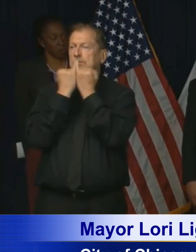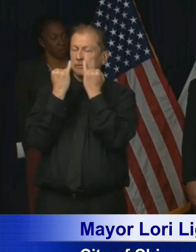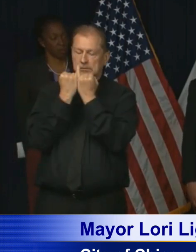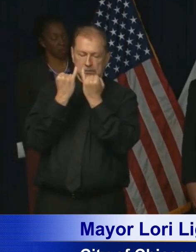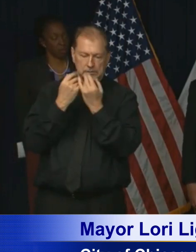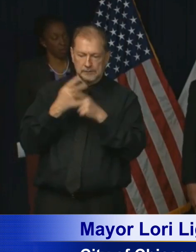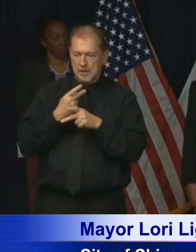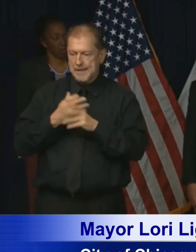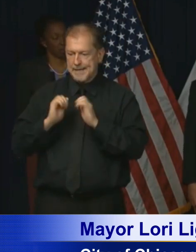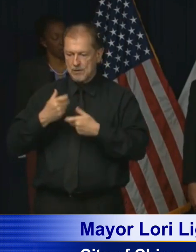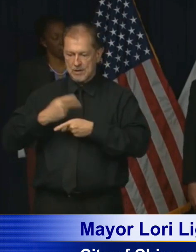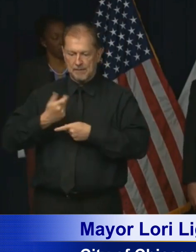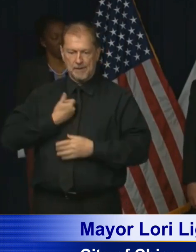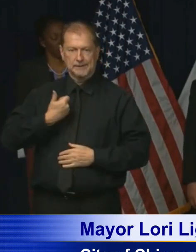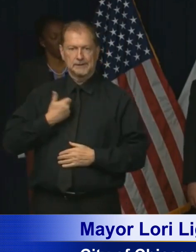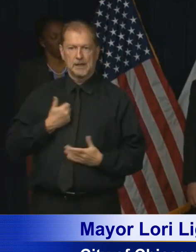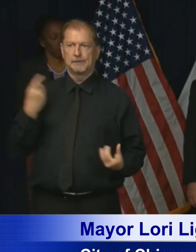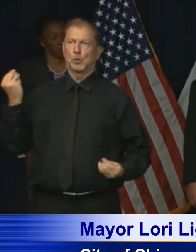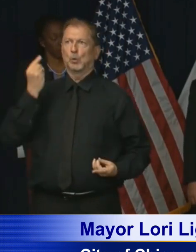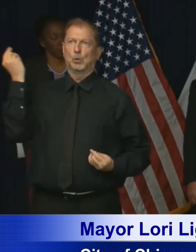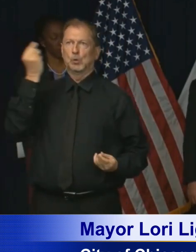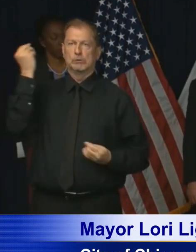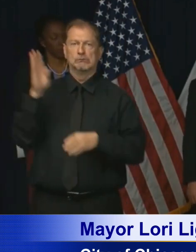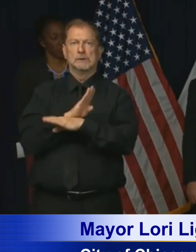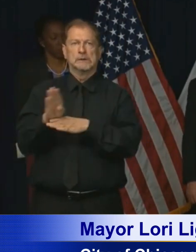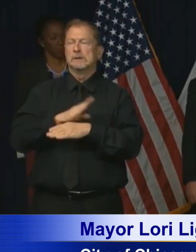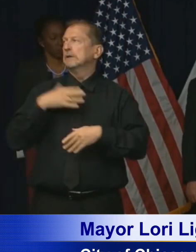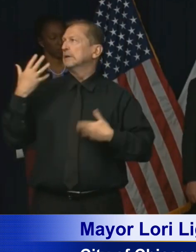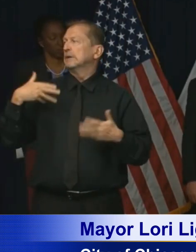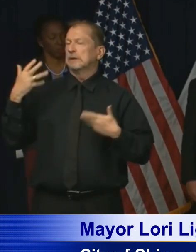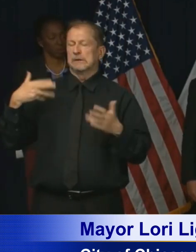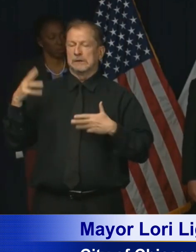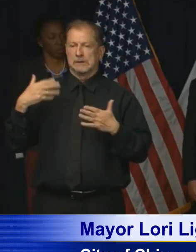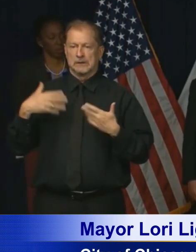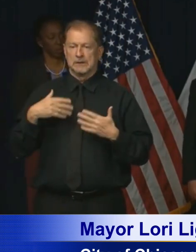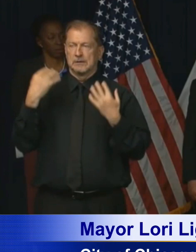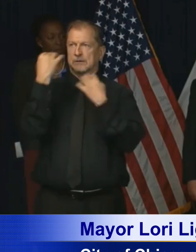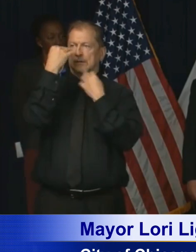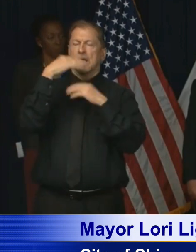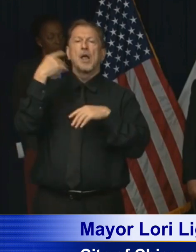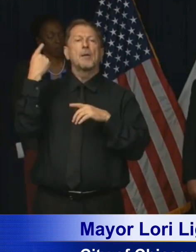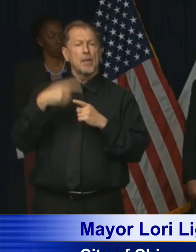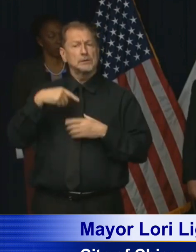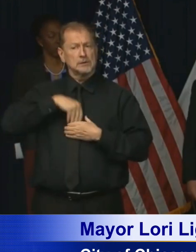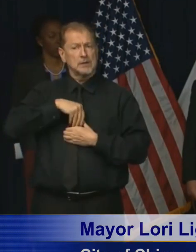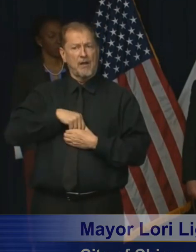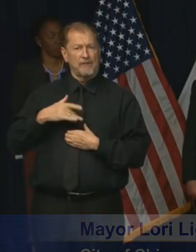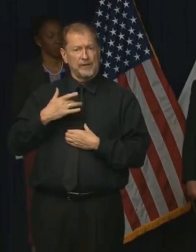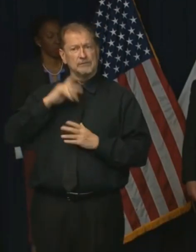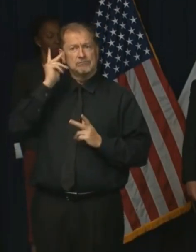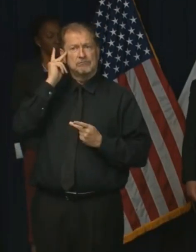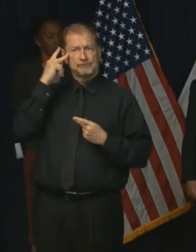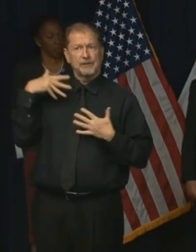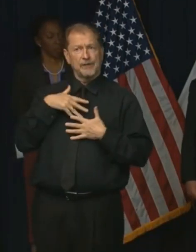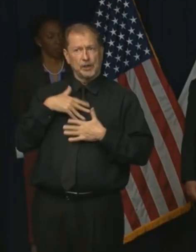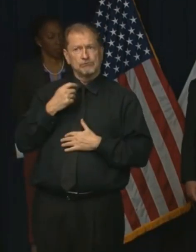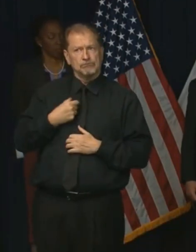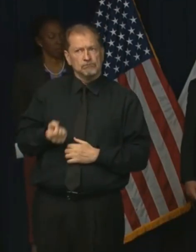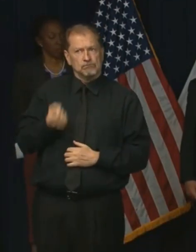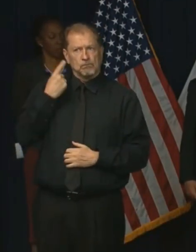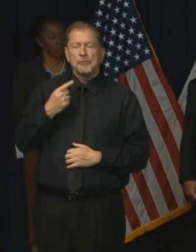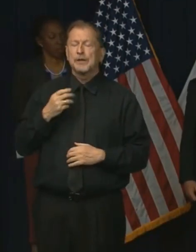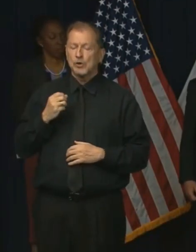creative ways that they can distract themselves from the concern and fear that they realistically have. And we understand that. So